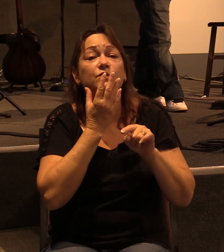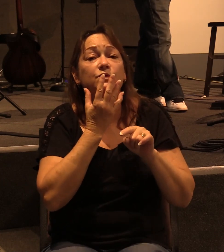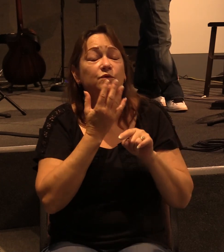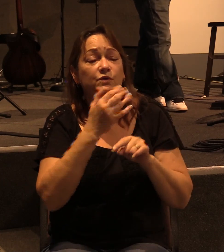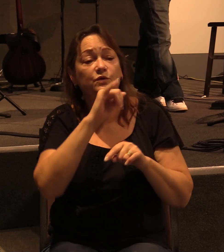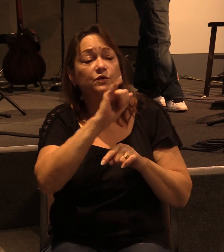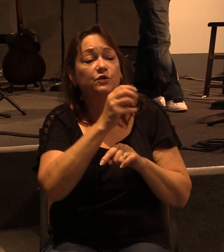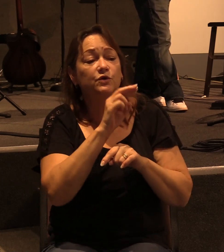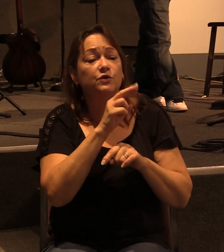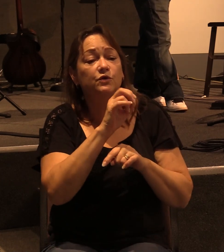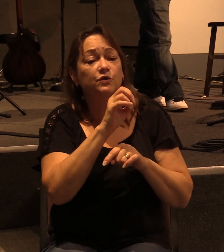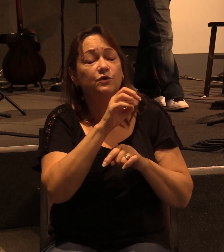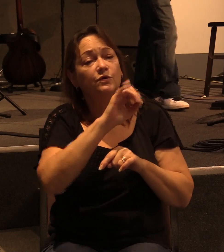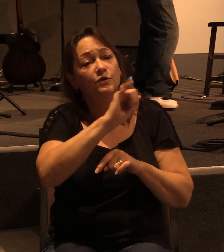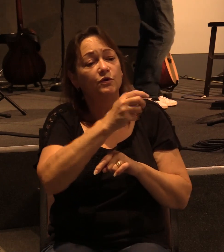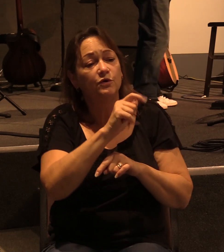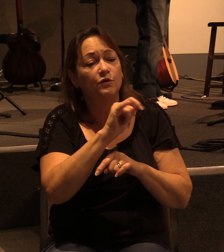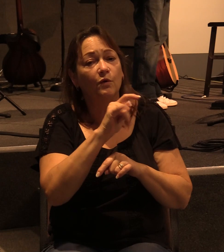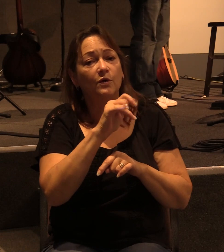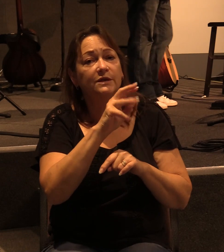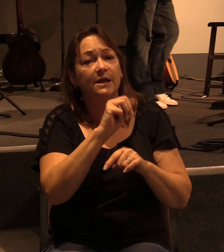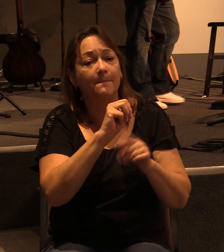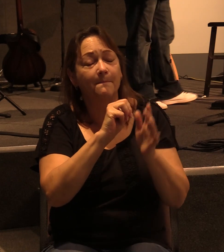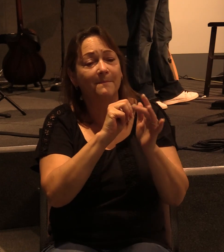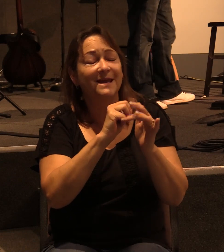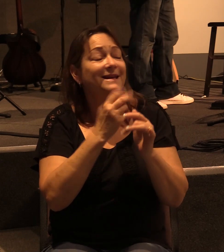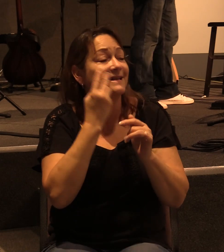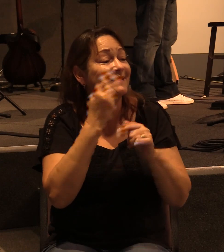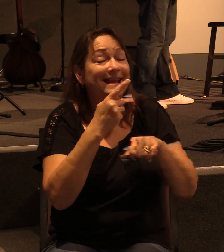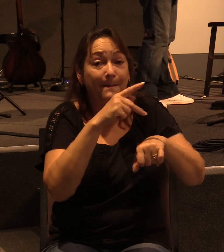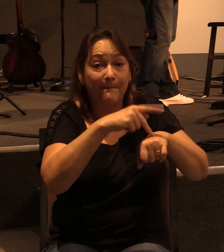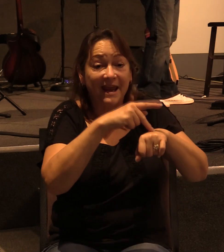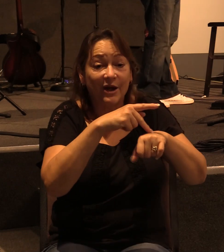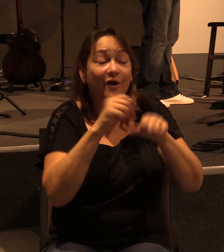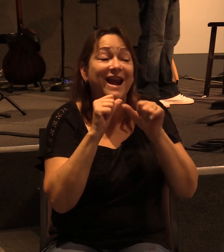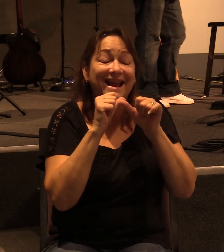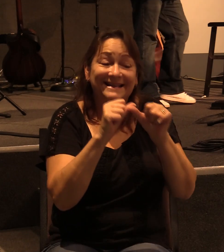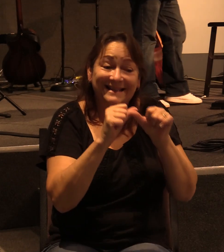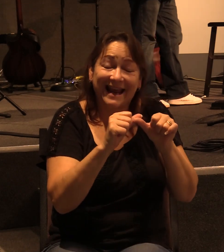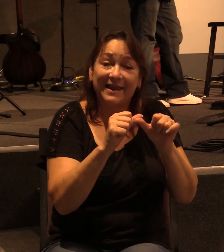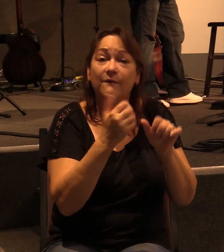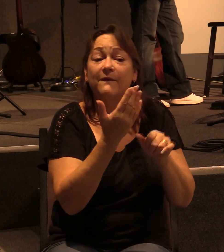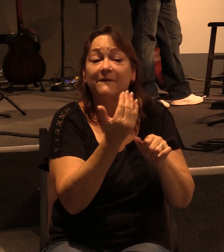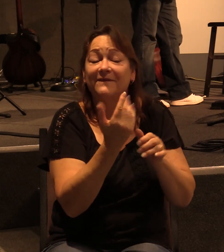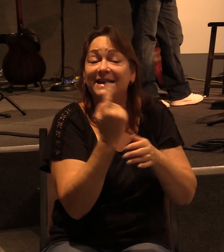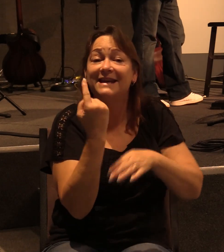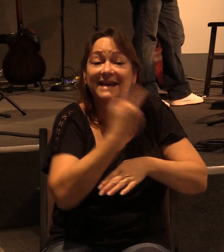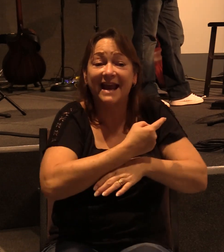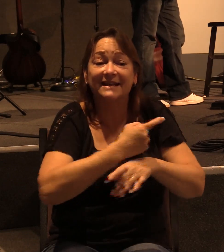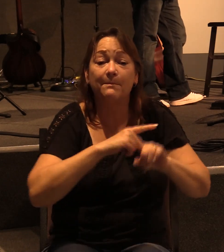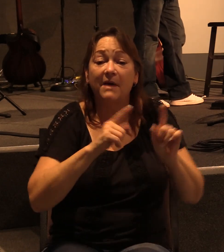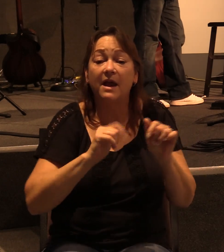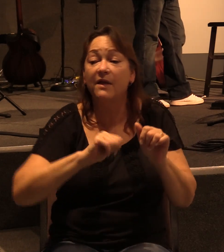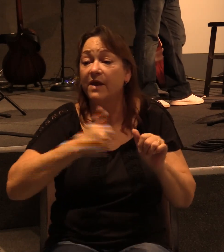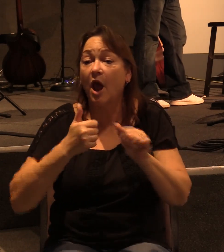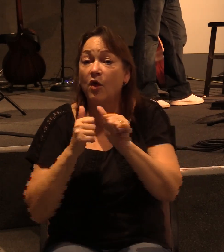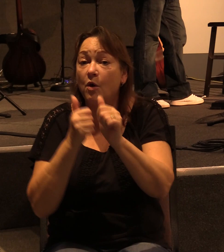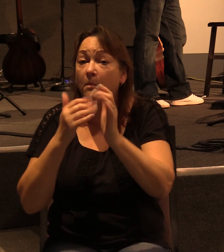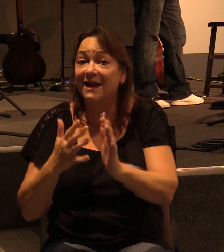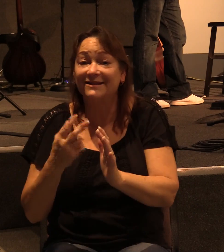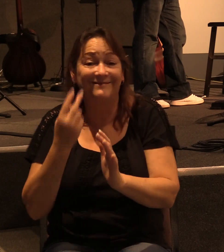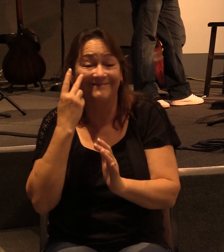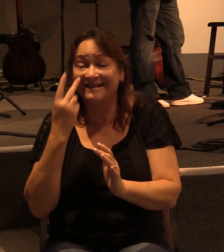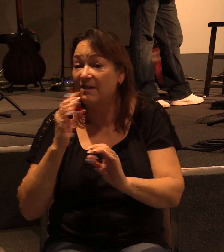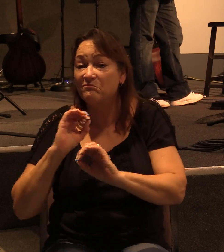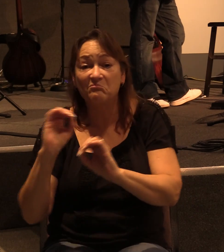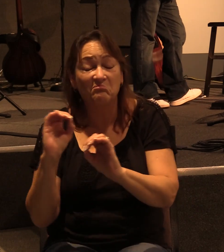and remained with him 15 days. But I saw none of the other apostles except James, the Lord's brother.